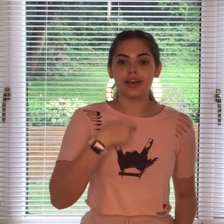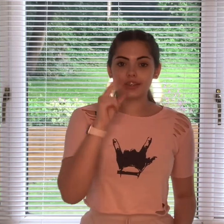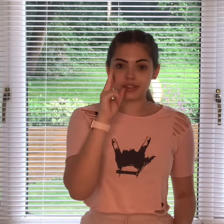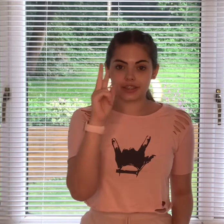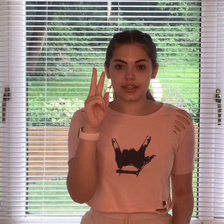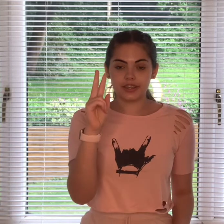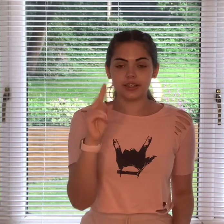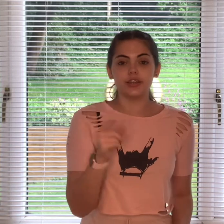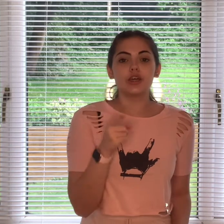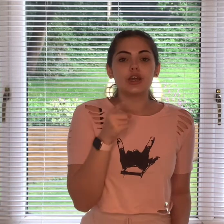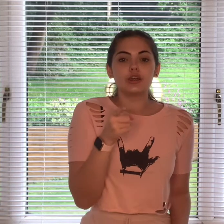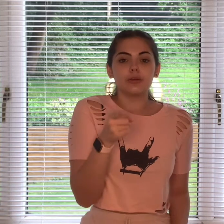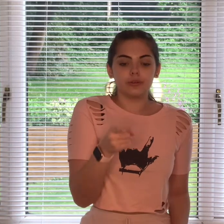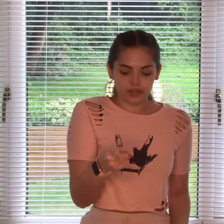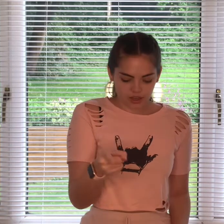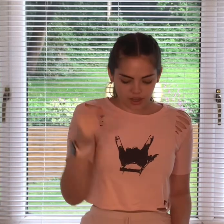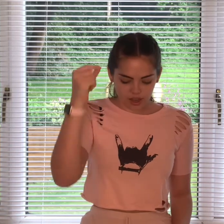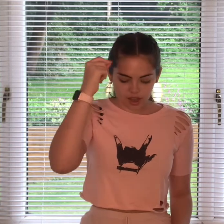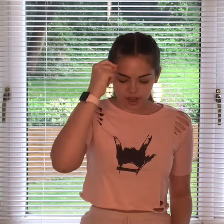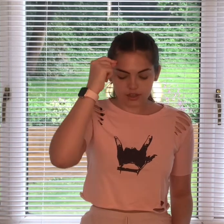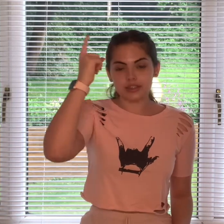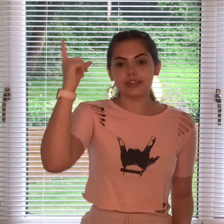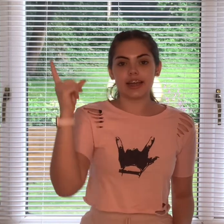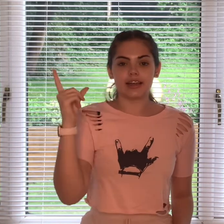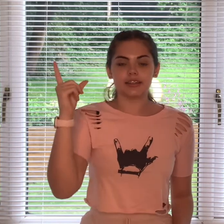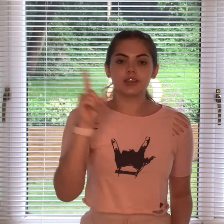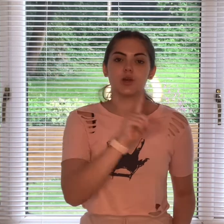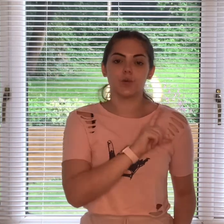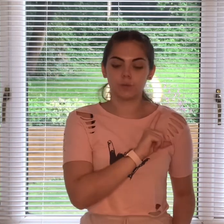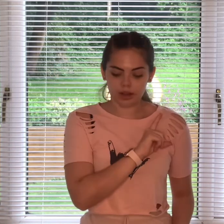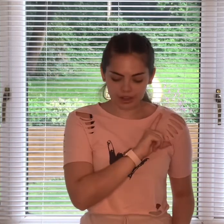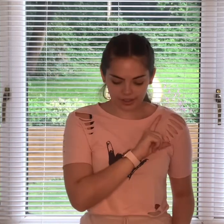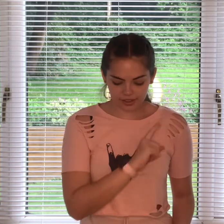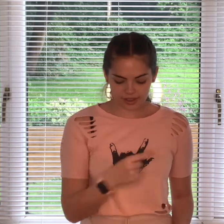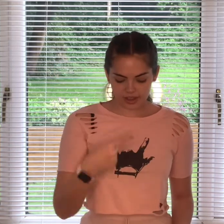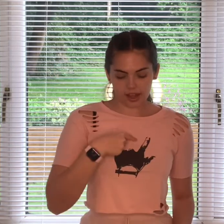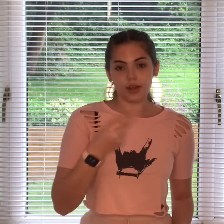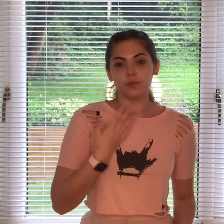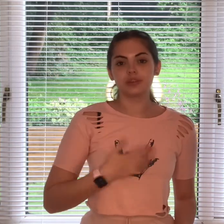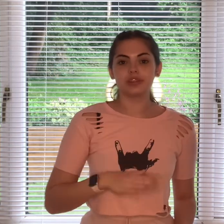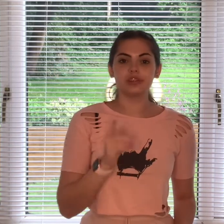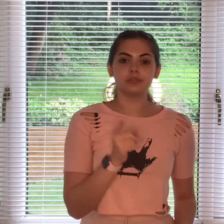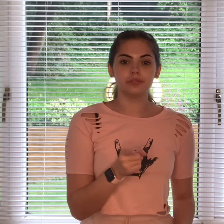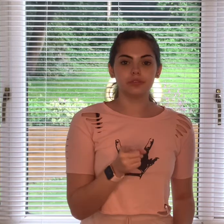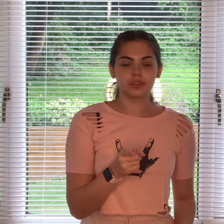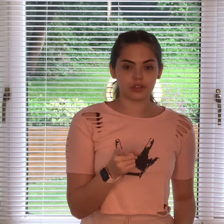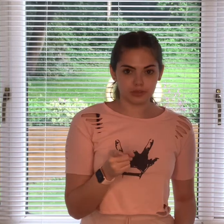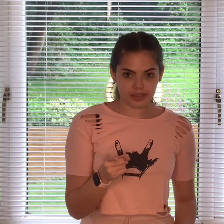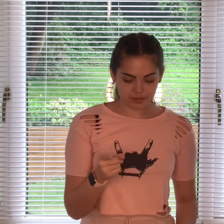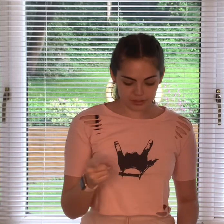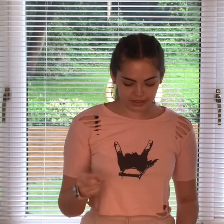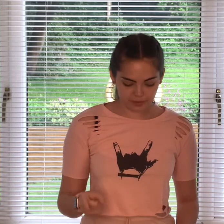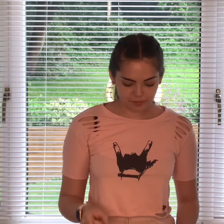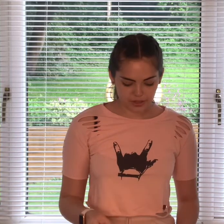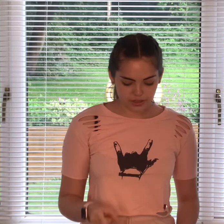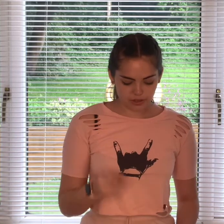could see you'd understand why I want you so desperately so